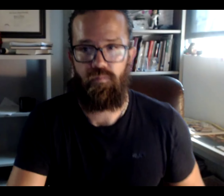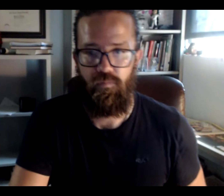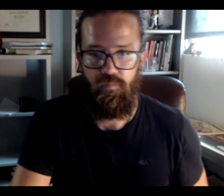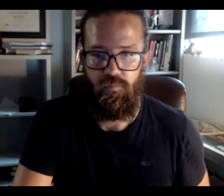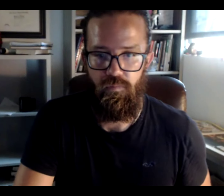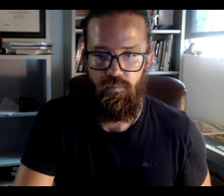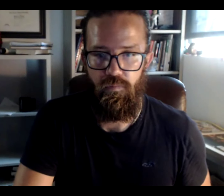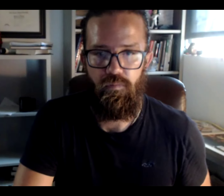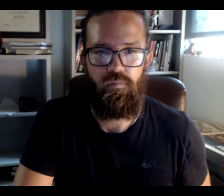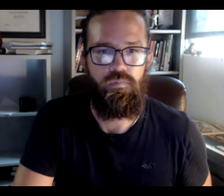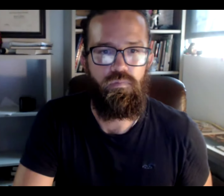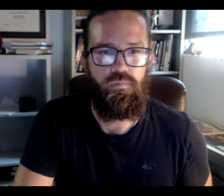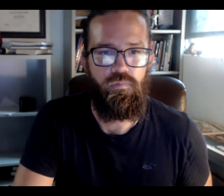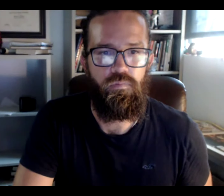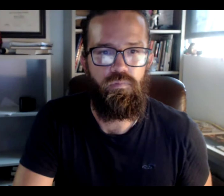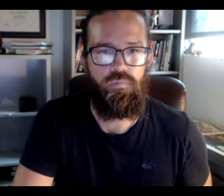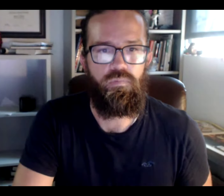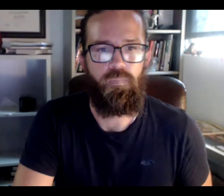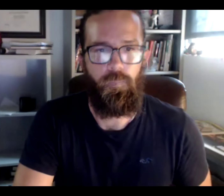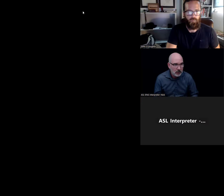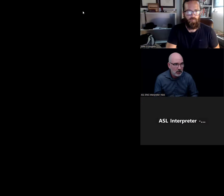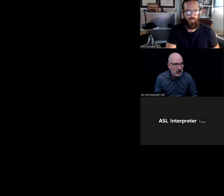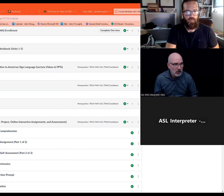have good time management skills, bearing that in mind. All right?